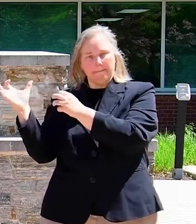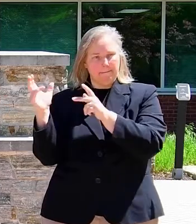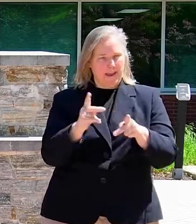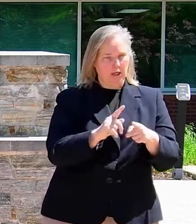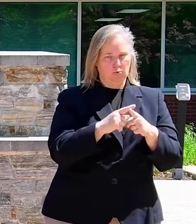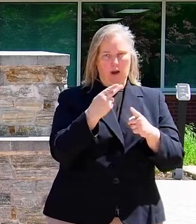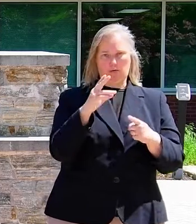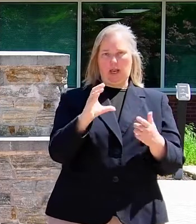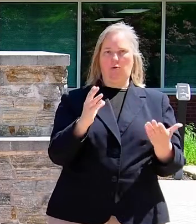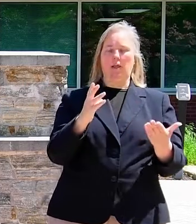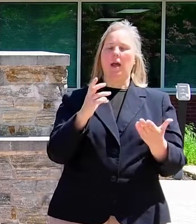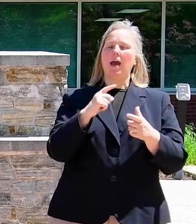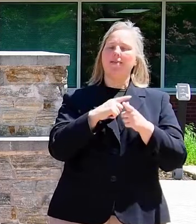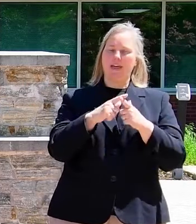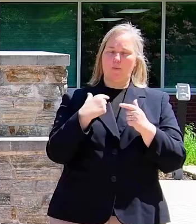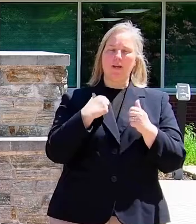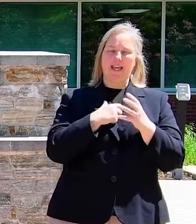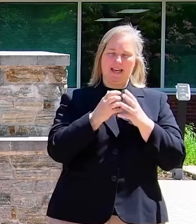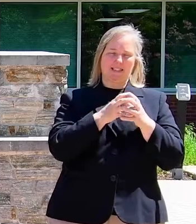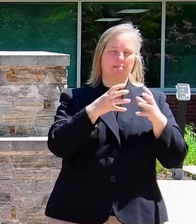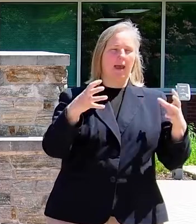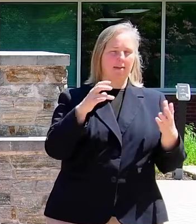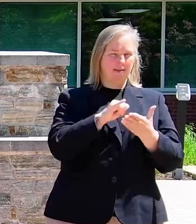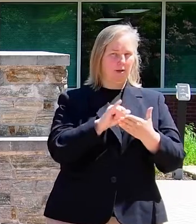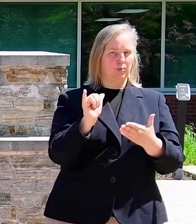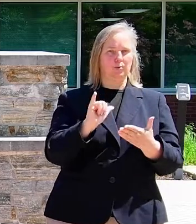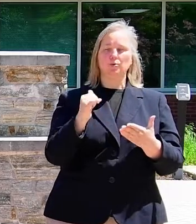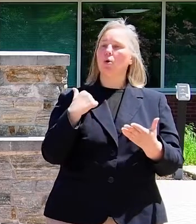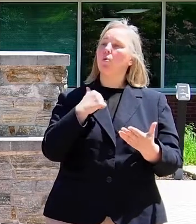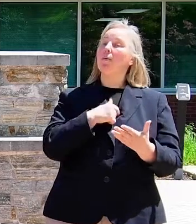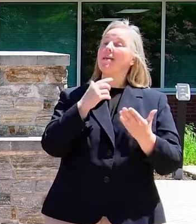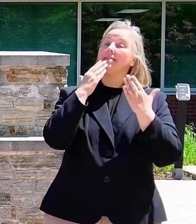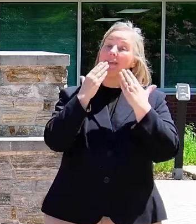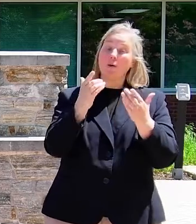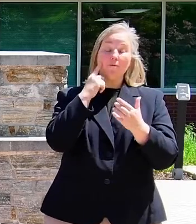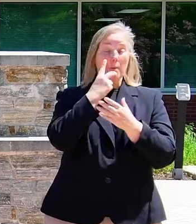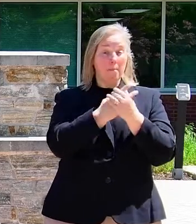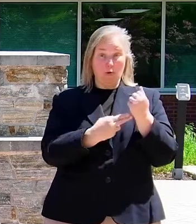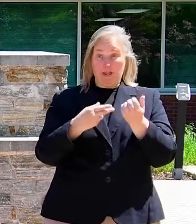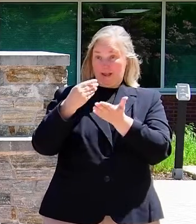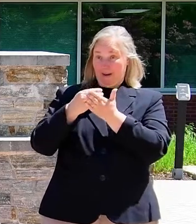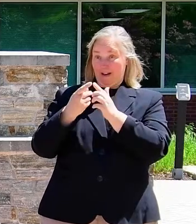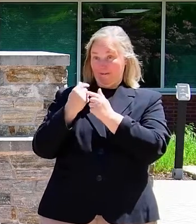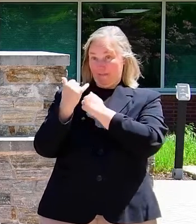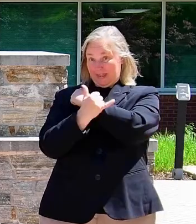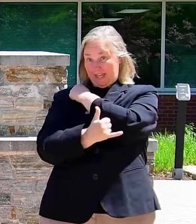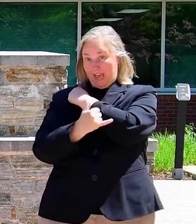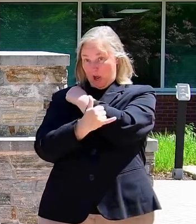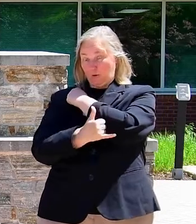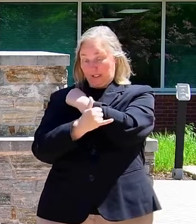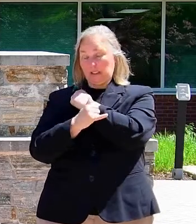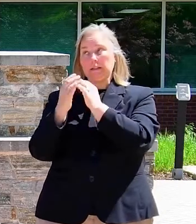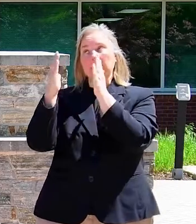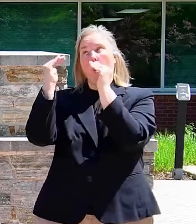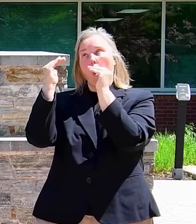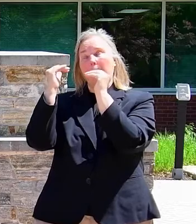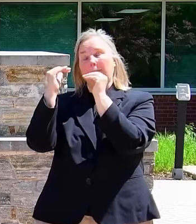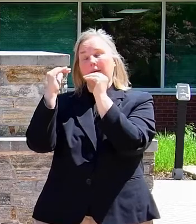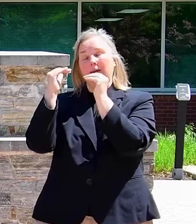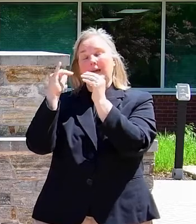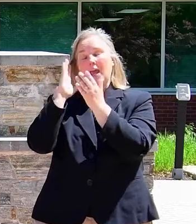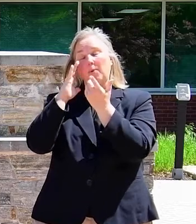And then we will be able to expand that as well. So we thank you for both the money from the County, and we hope it's coming,